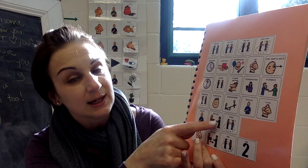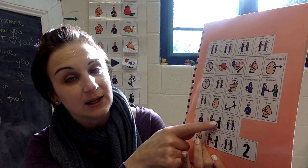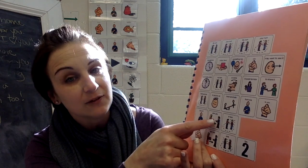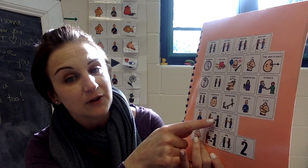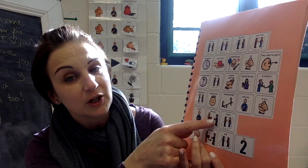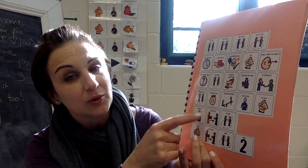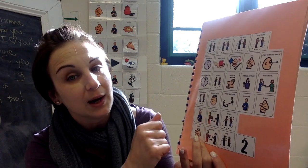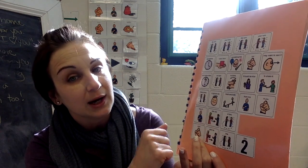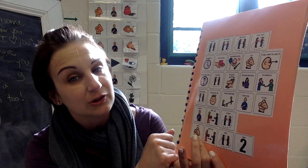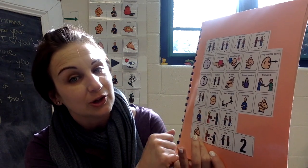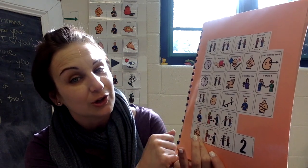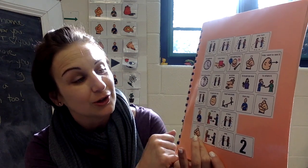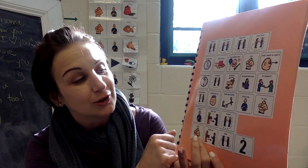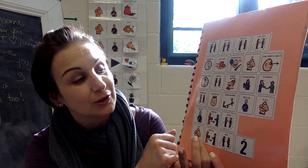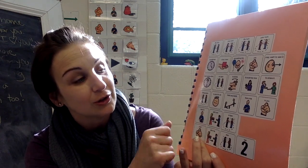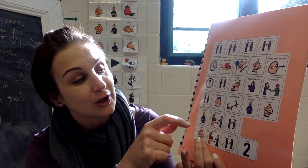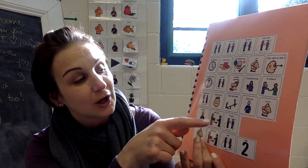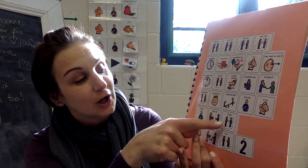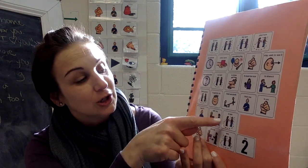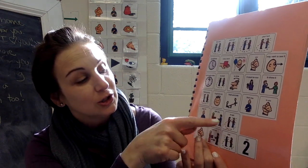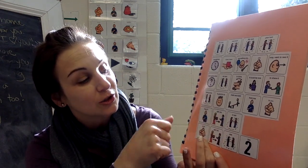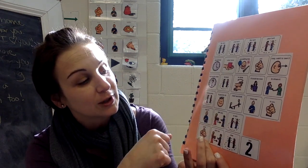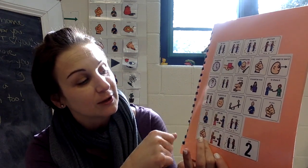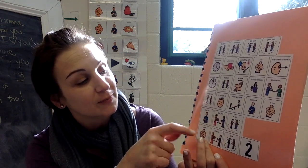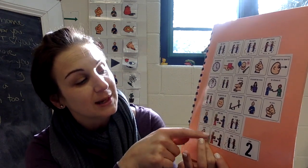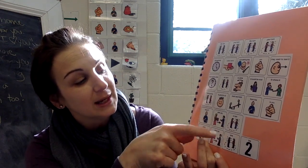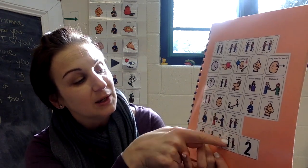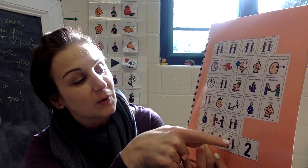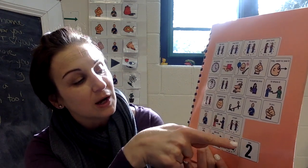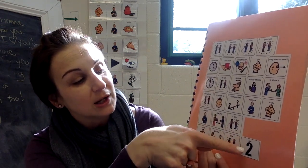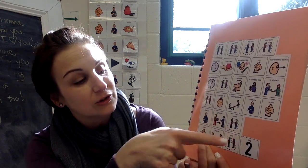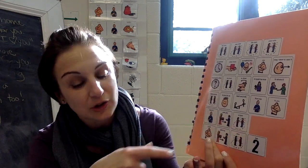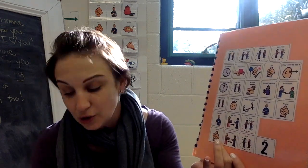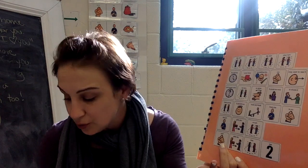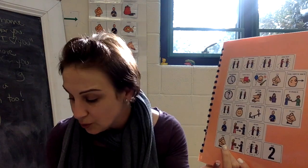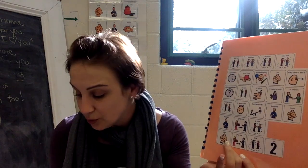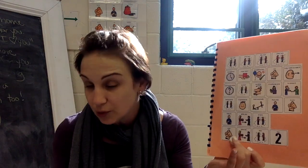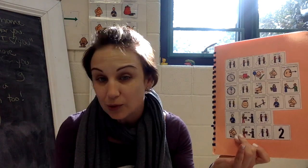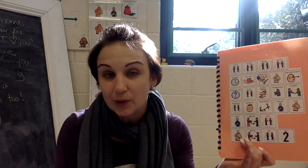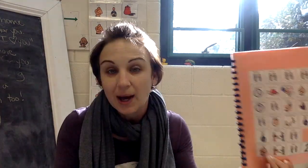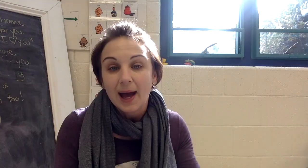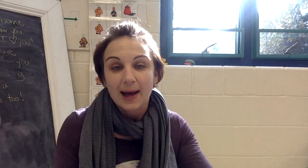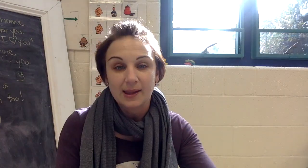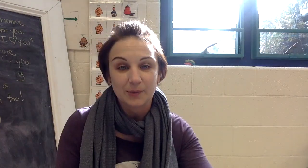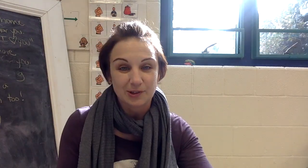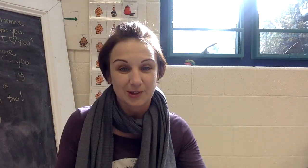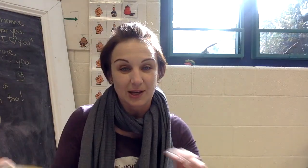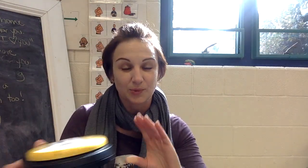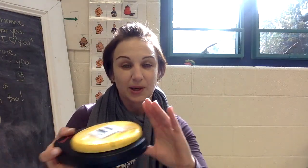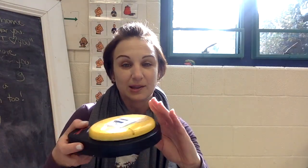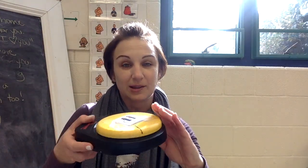you a turn, you'll give me one too. And then we just end with...